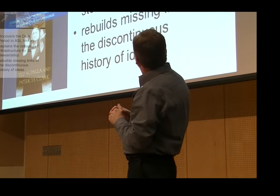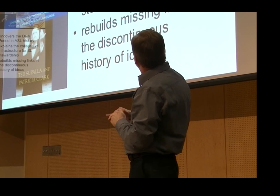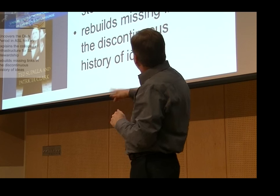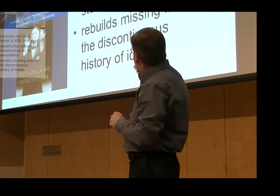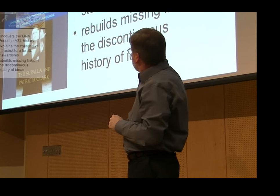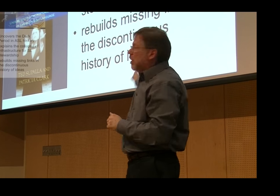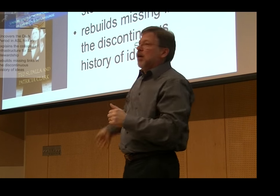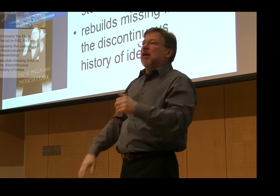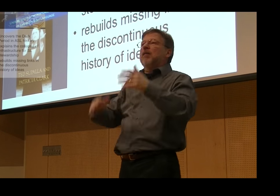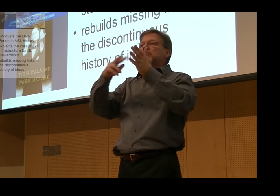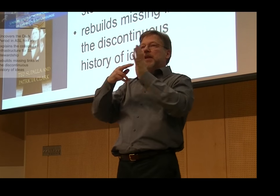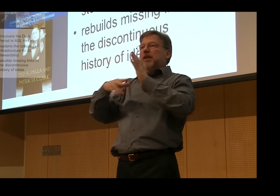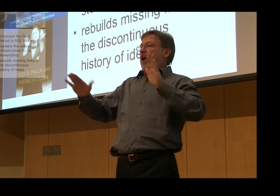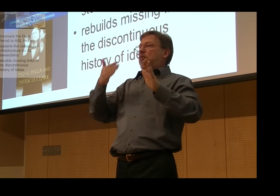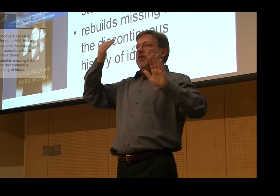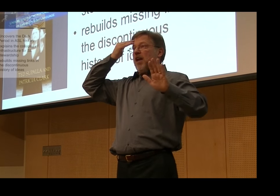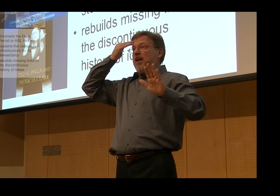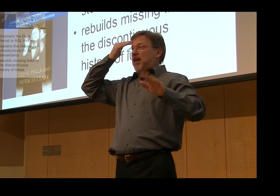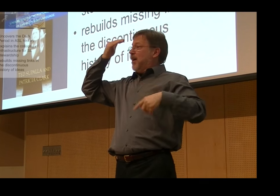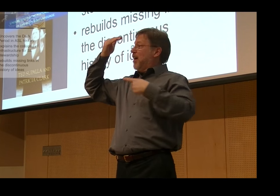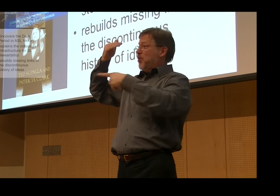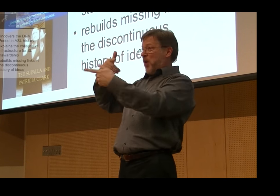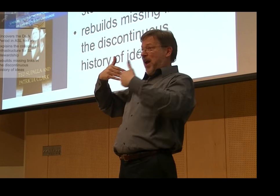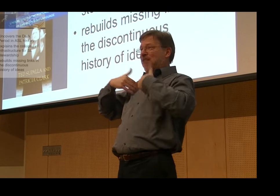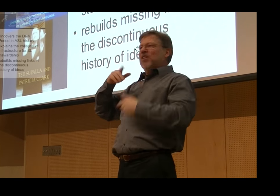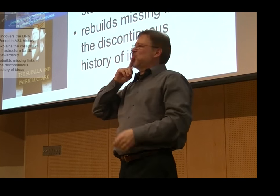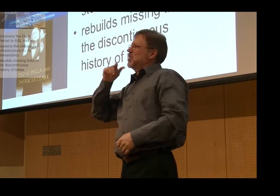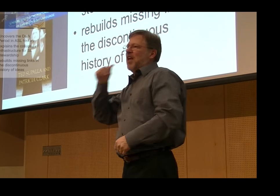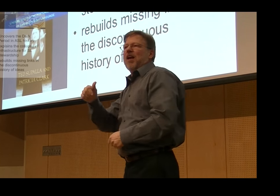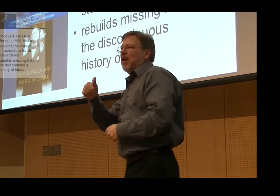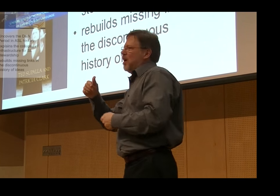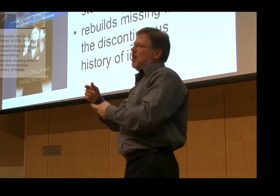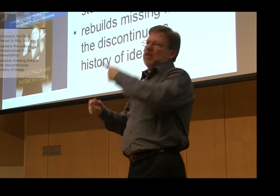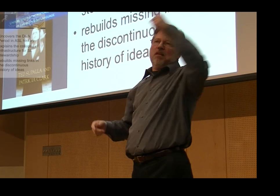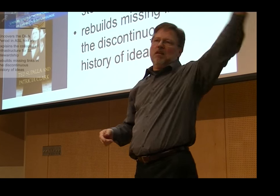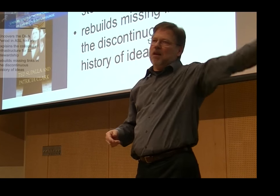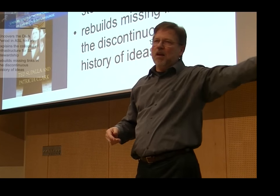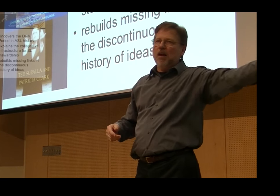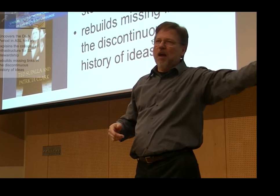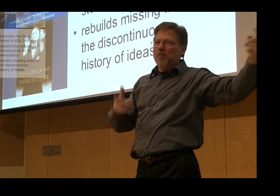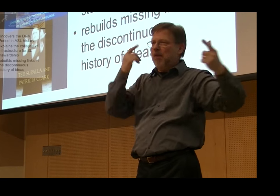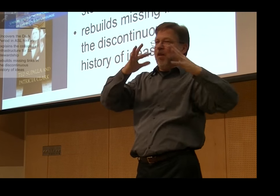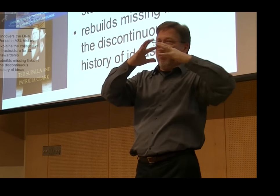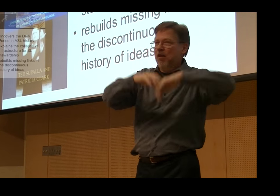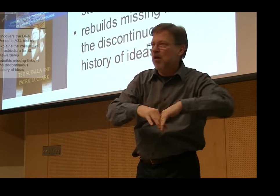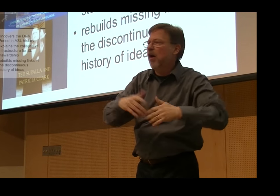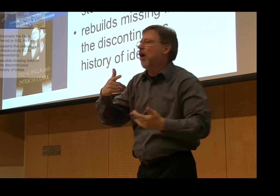process, an effective scientific process for looking at and studying the history of ASL. It helps us to rebuild